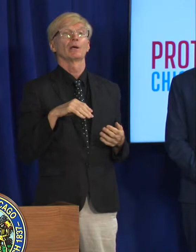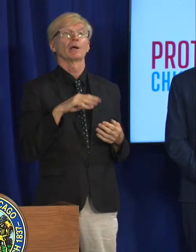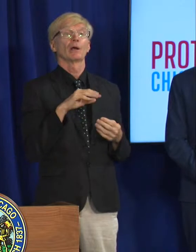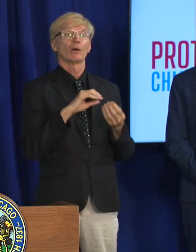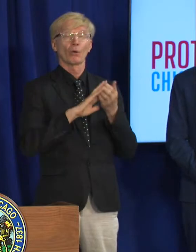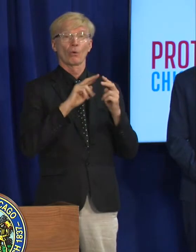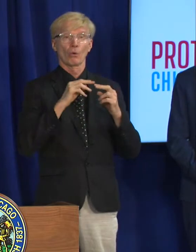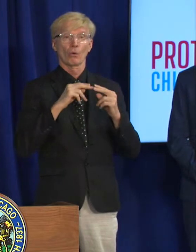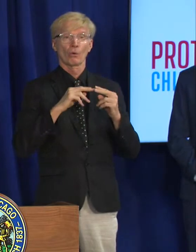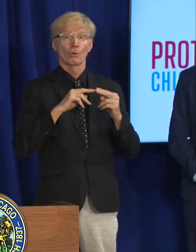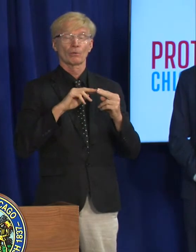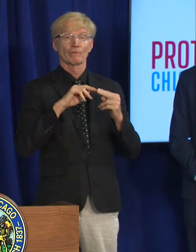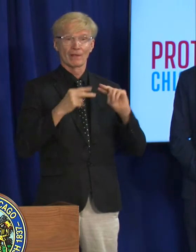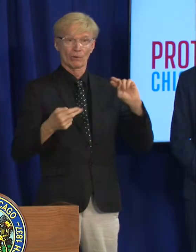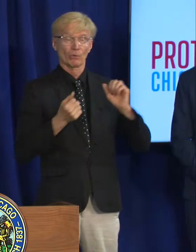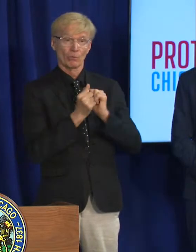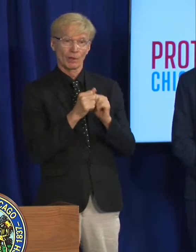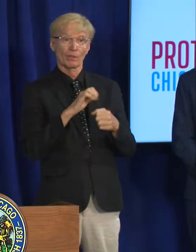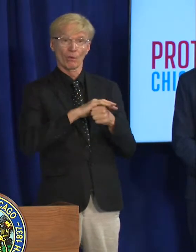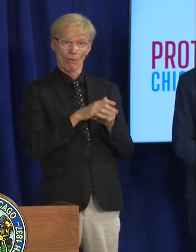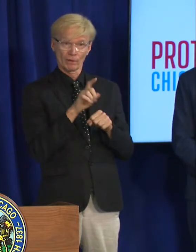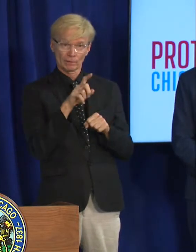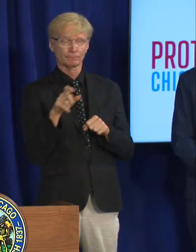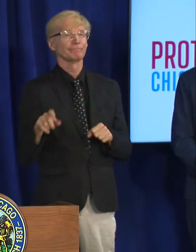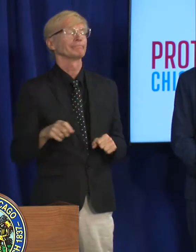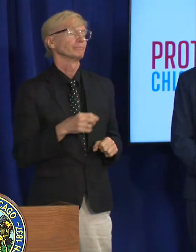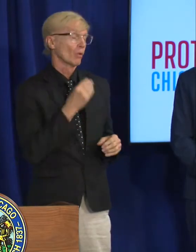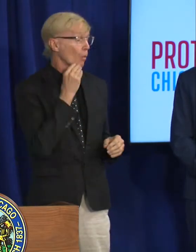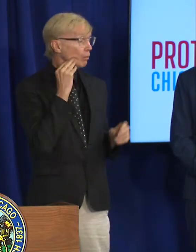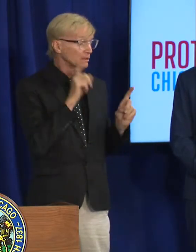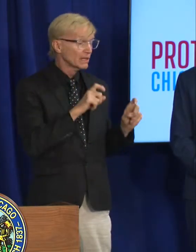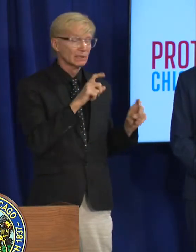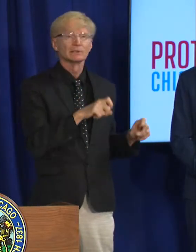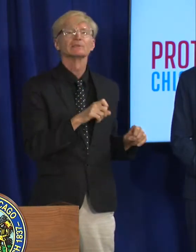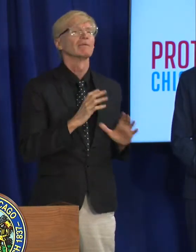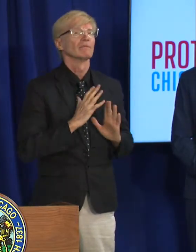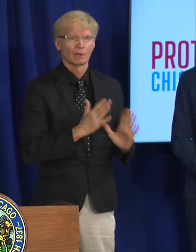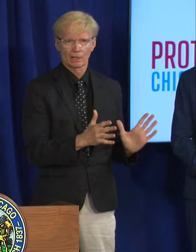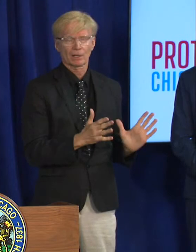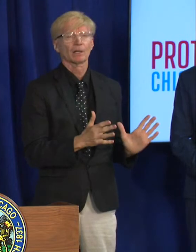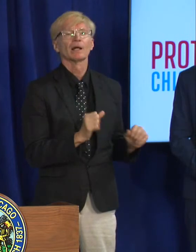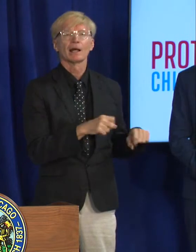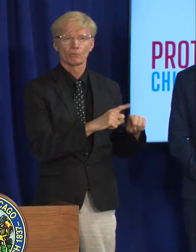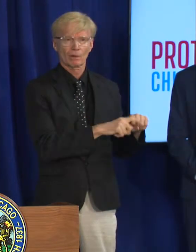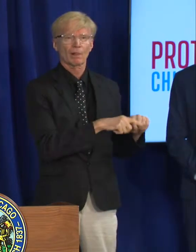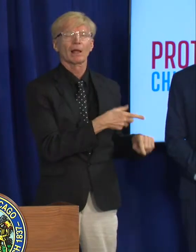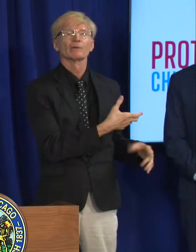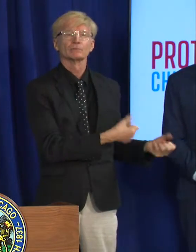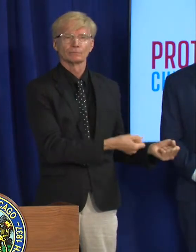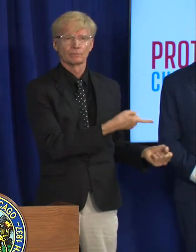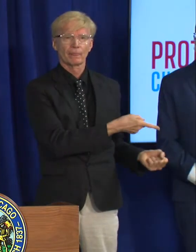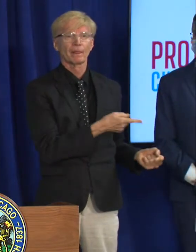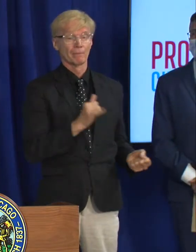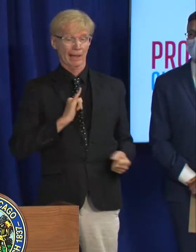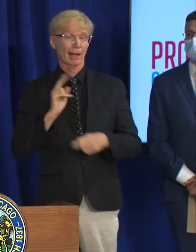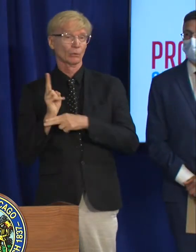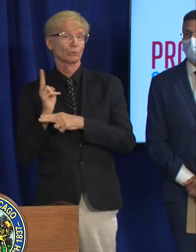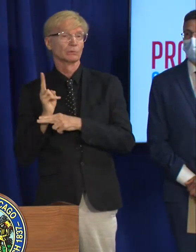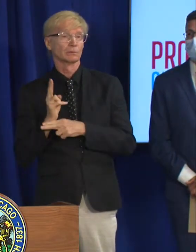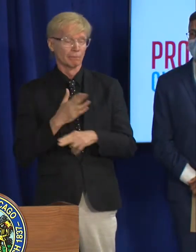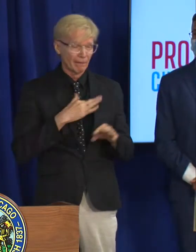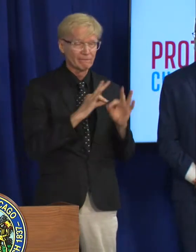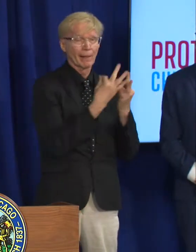home covid tests remain reliable uh they are what i use if i have concerns they are what my family uses